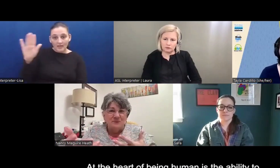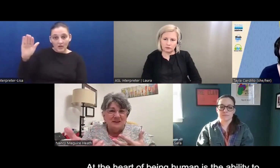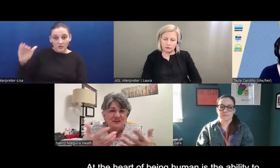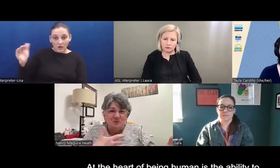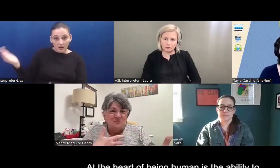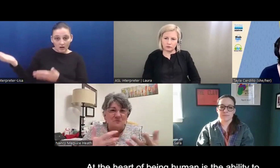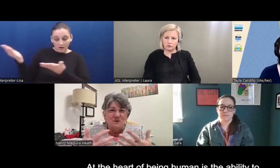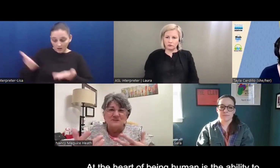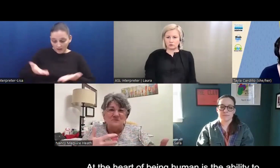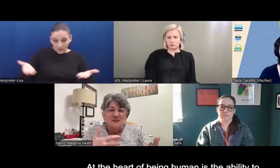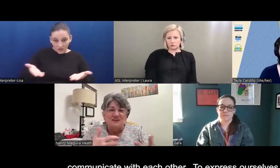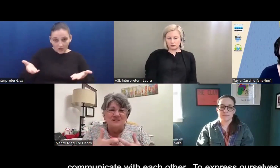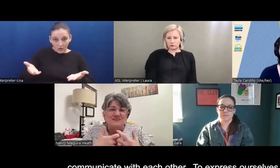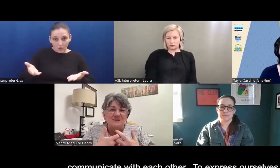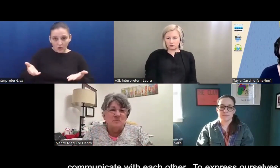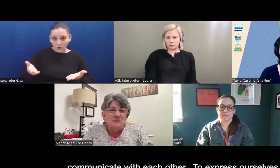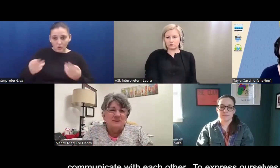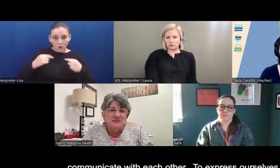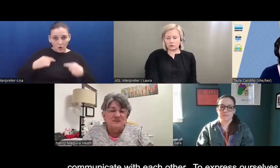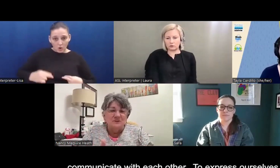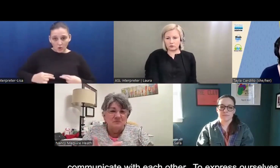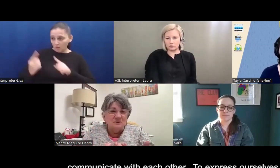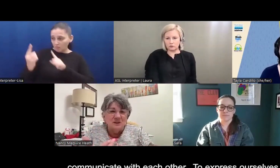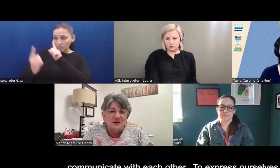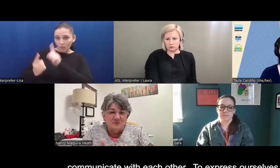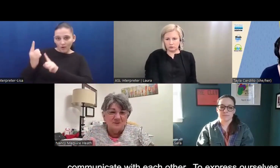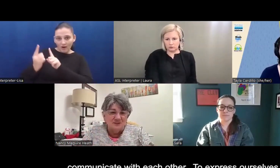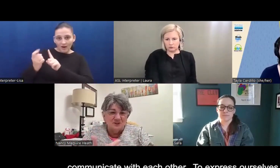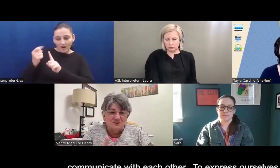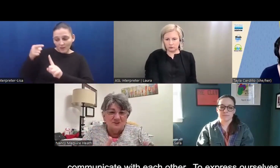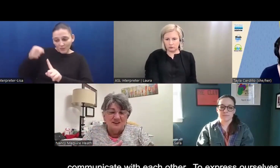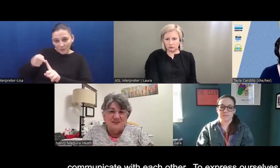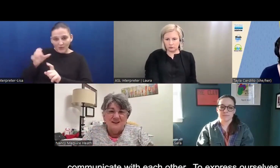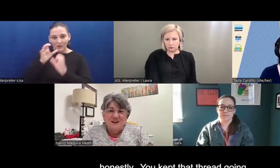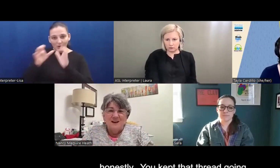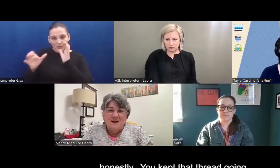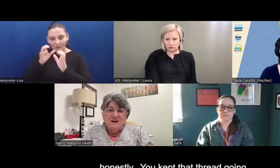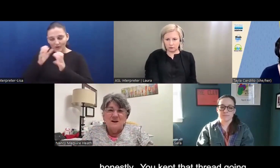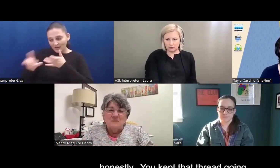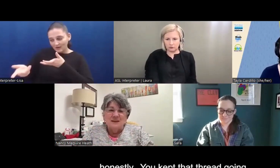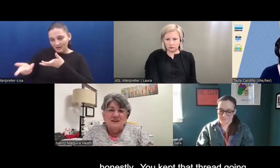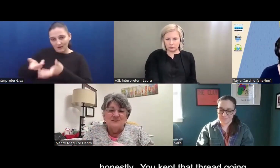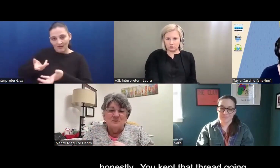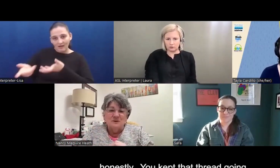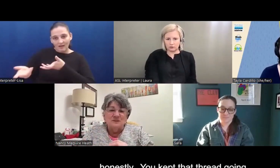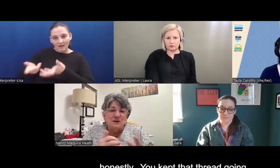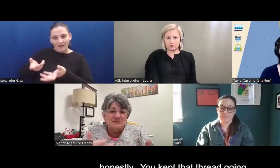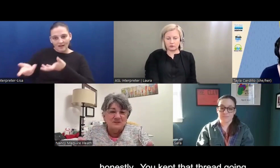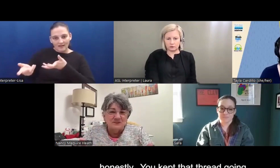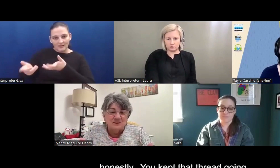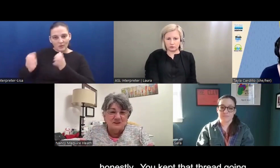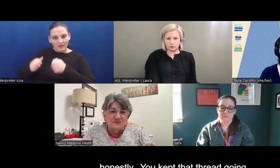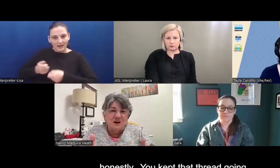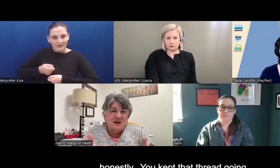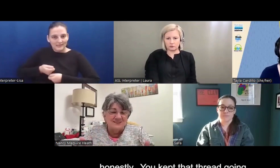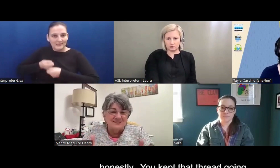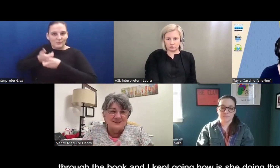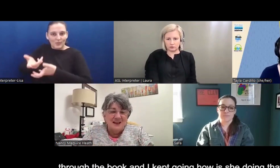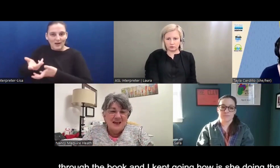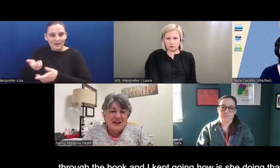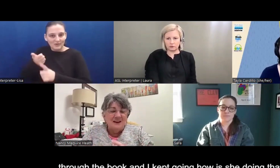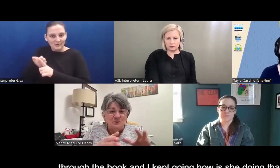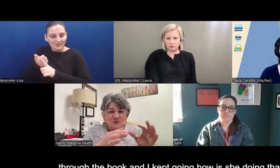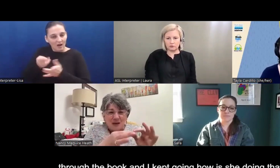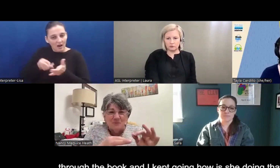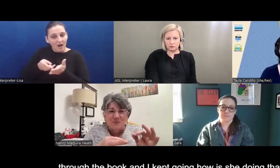of being human one-to-one is the ability to communicate with each other and, um, and to express ourselves honestly.